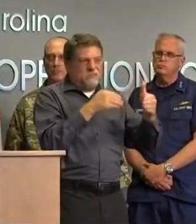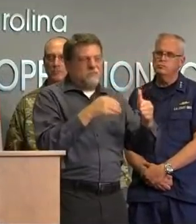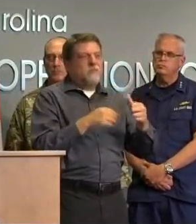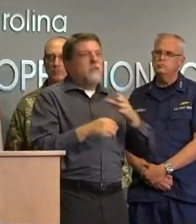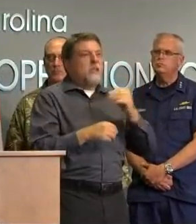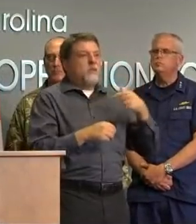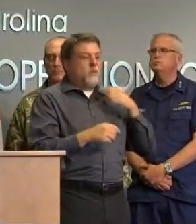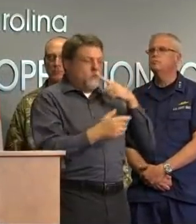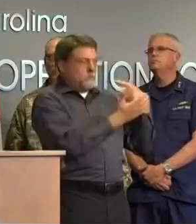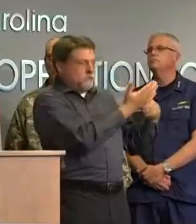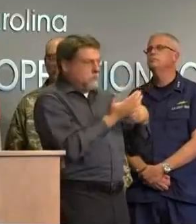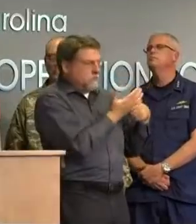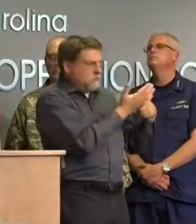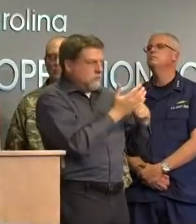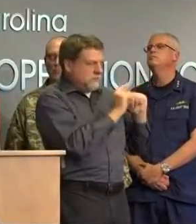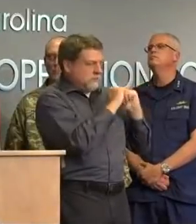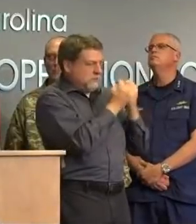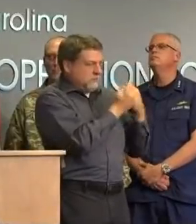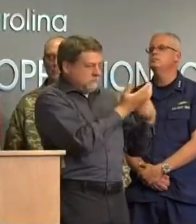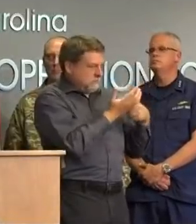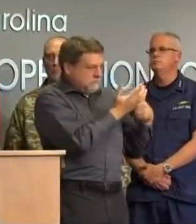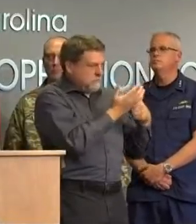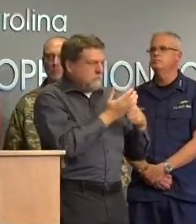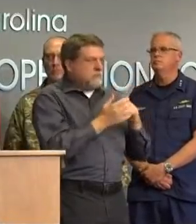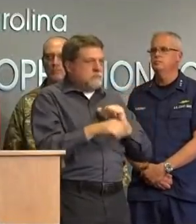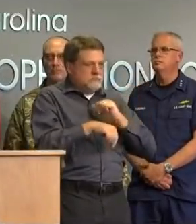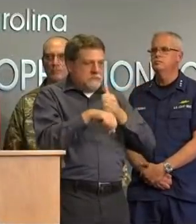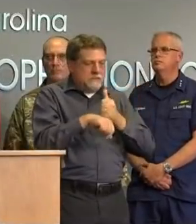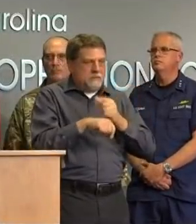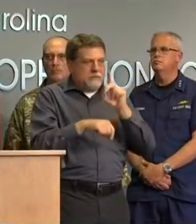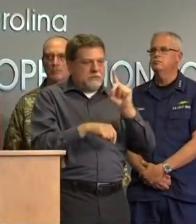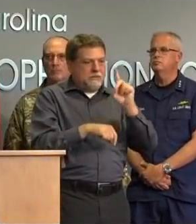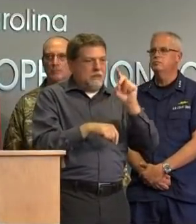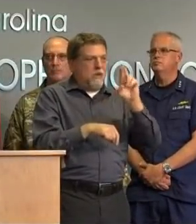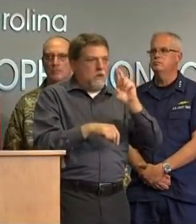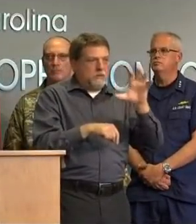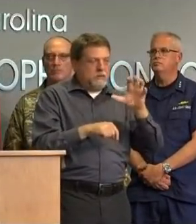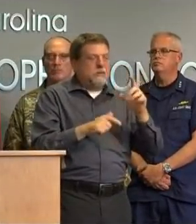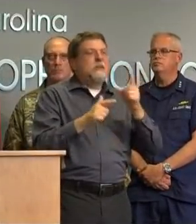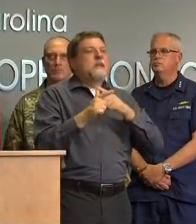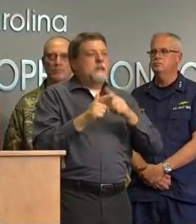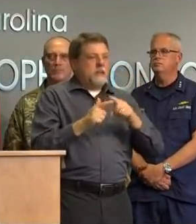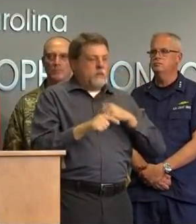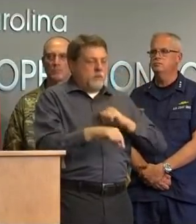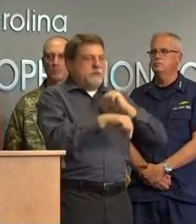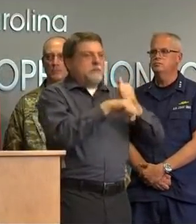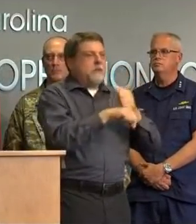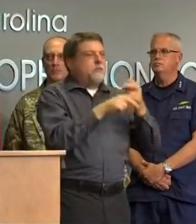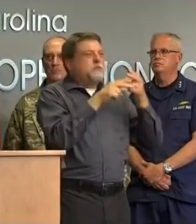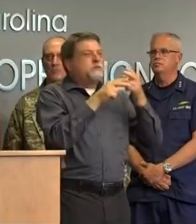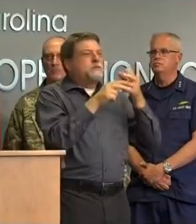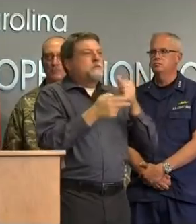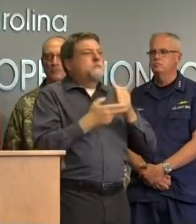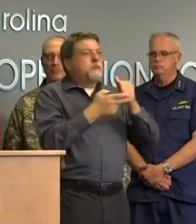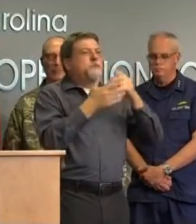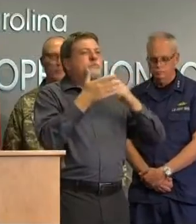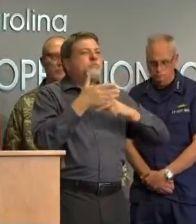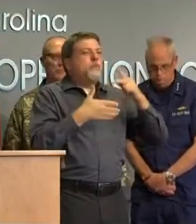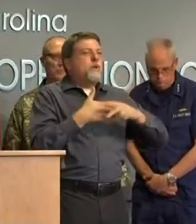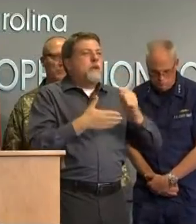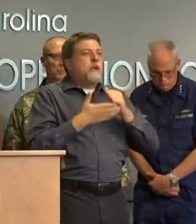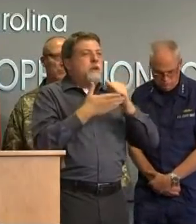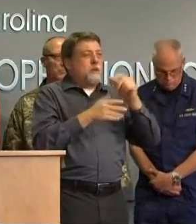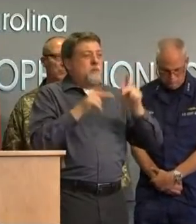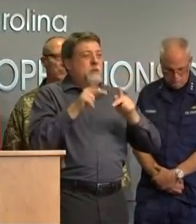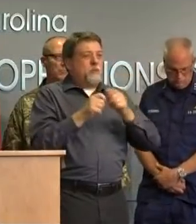administrator about putting in for some of the temporary housing programs such as the transitional sheltering assistance and